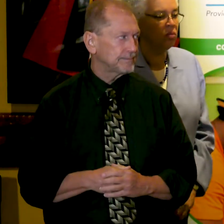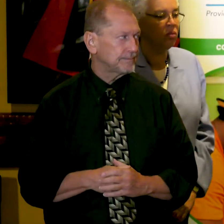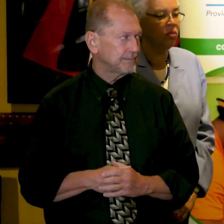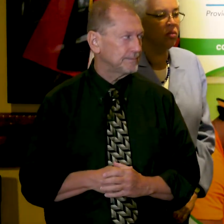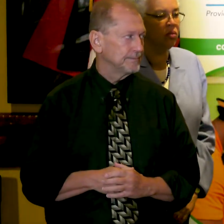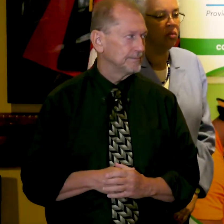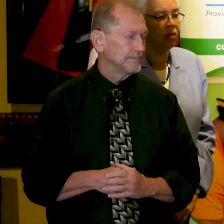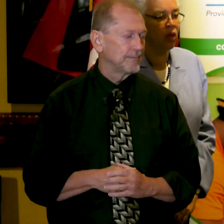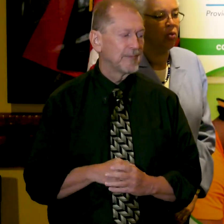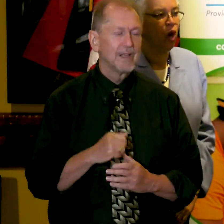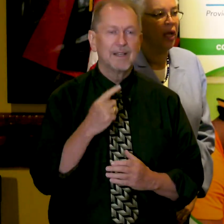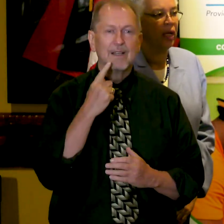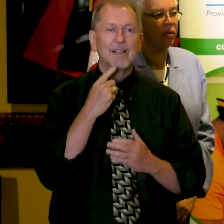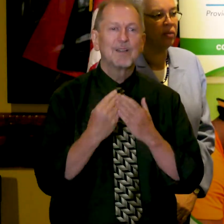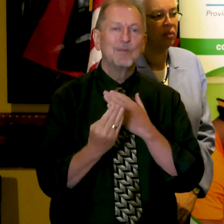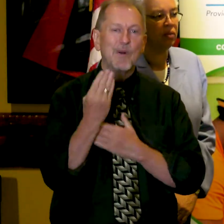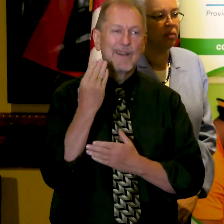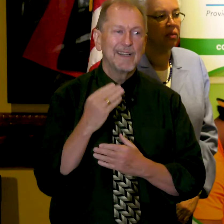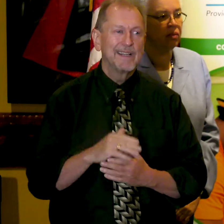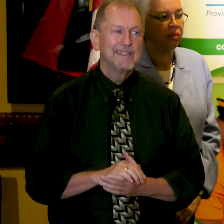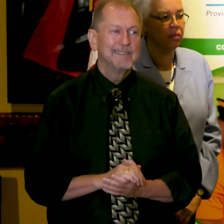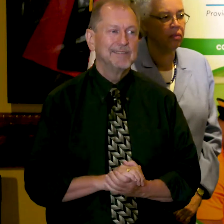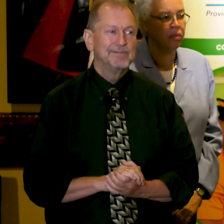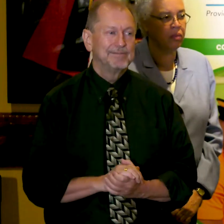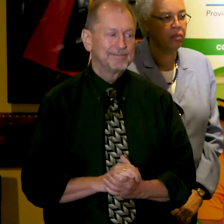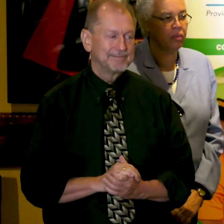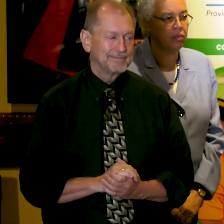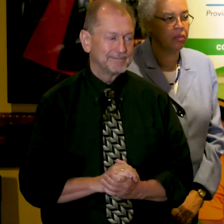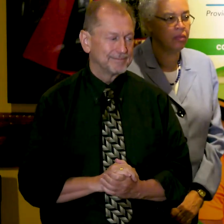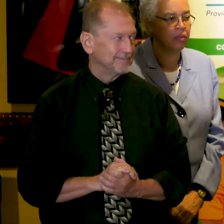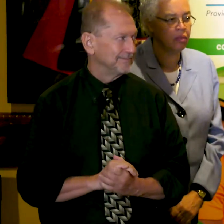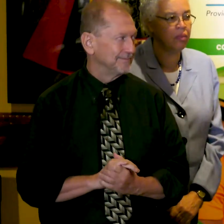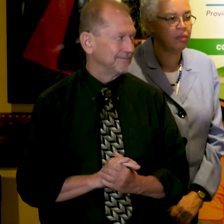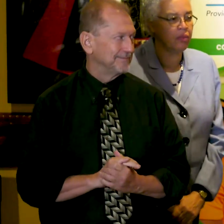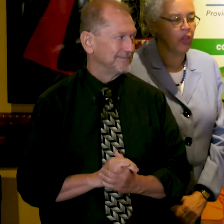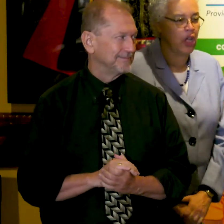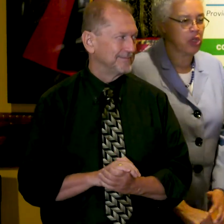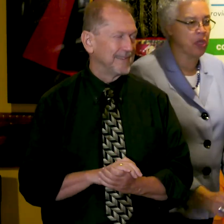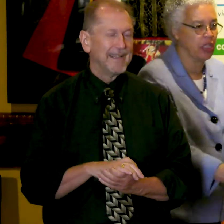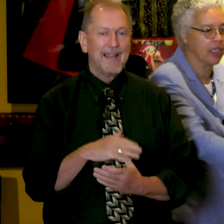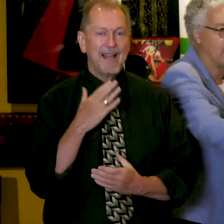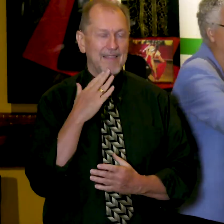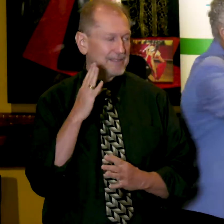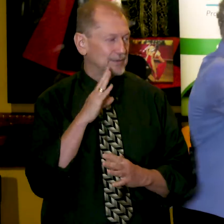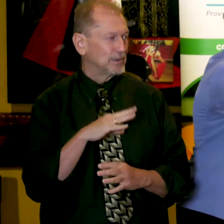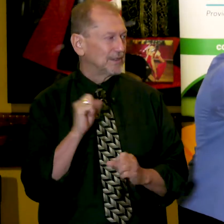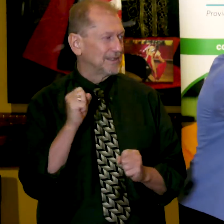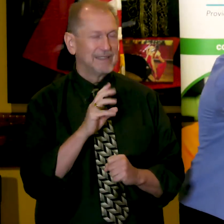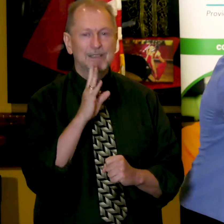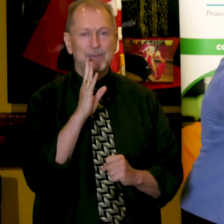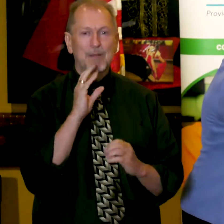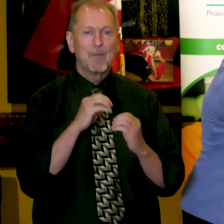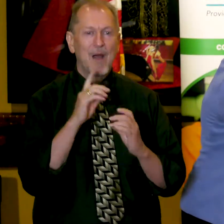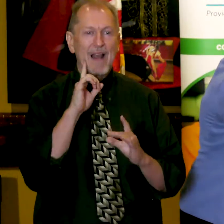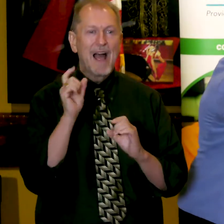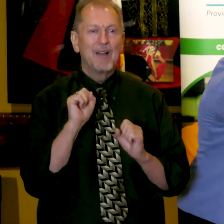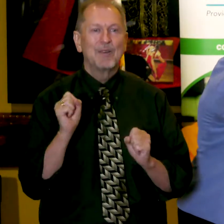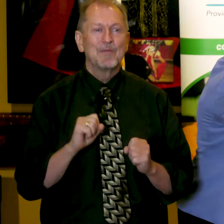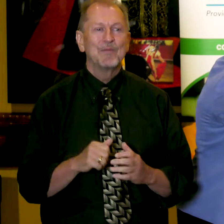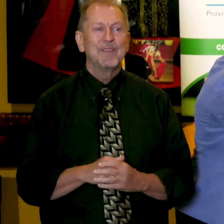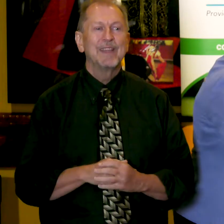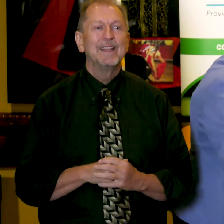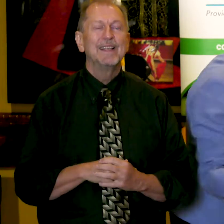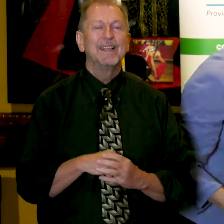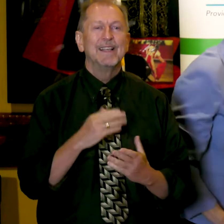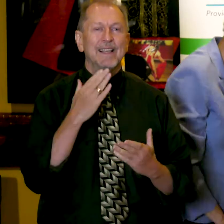Good morning and thank you President